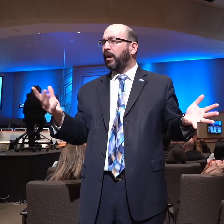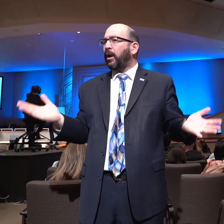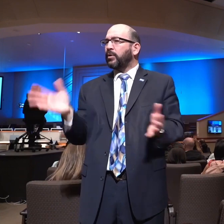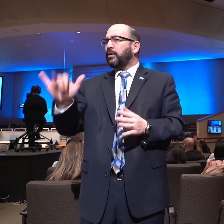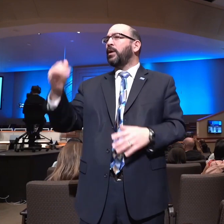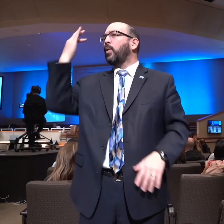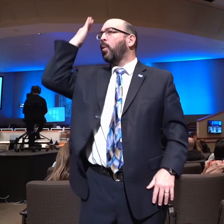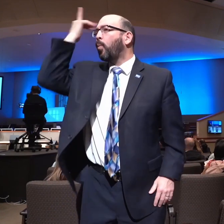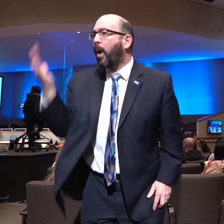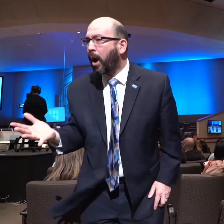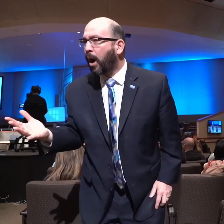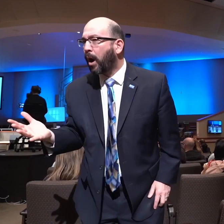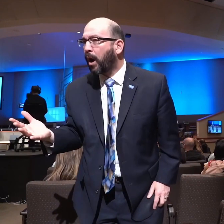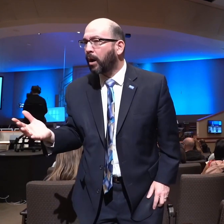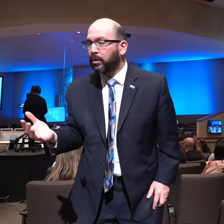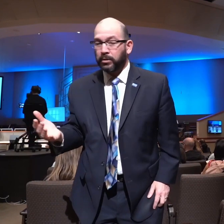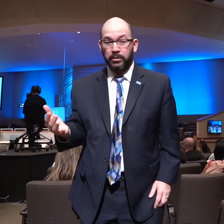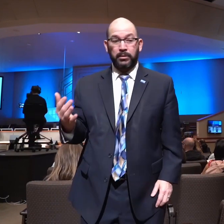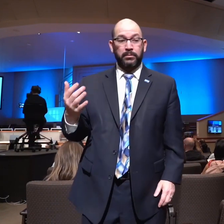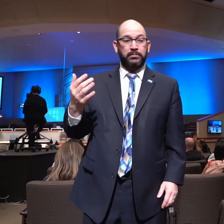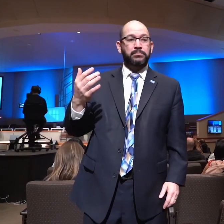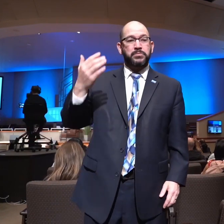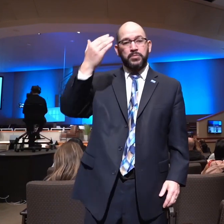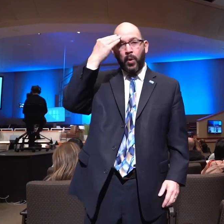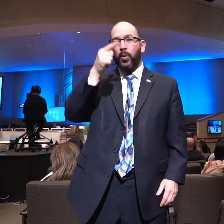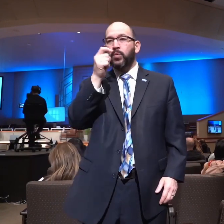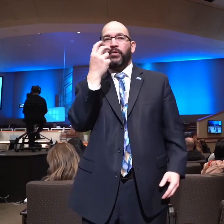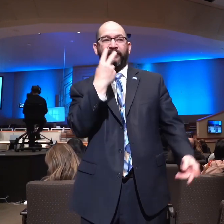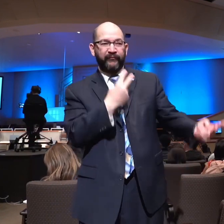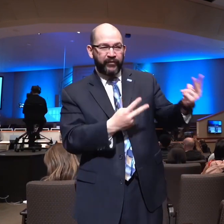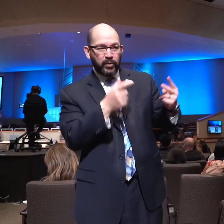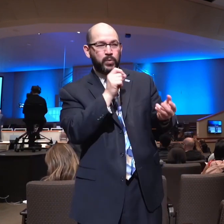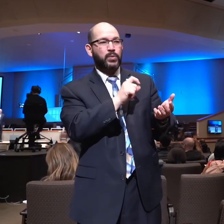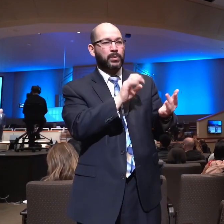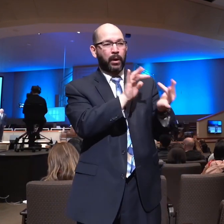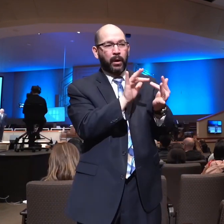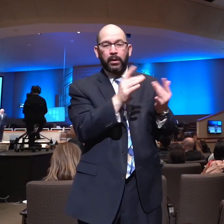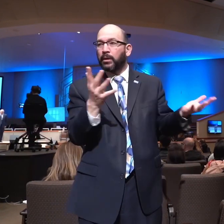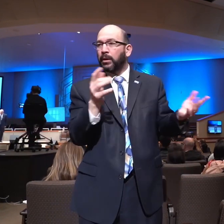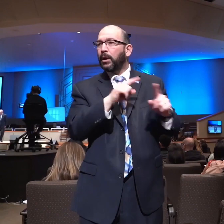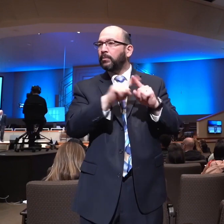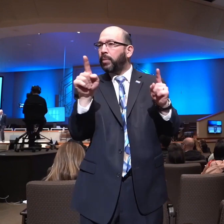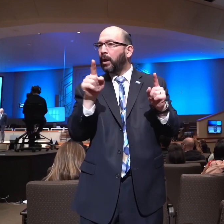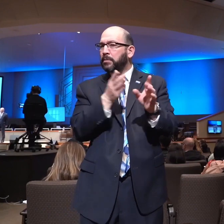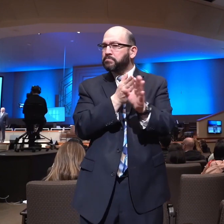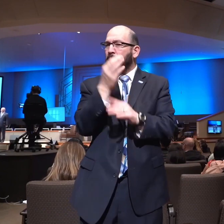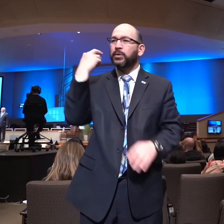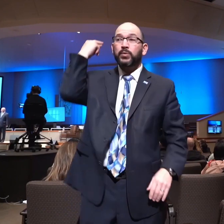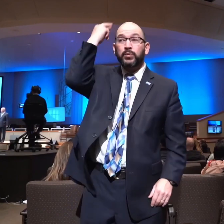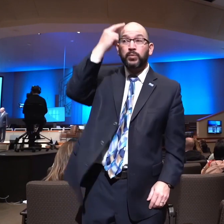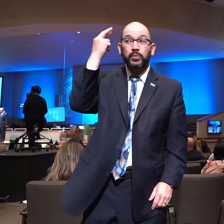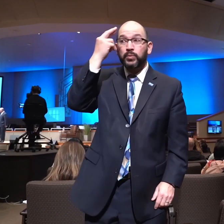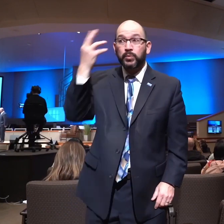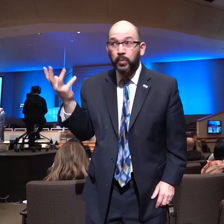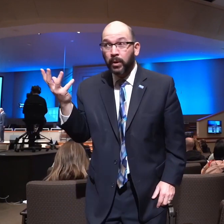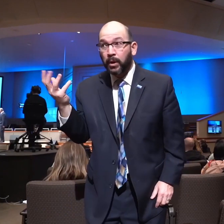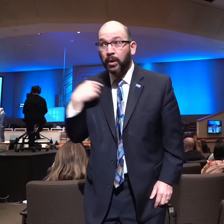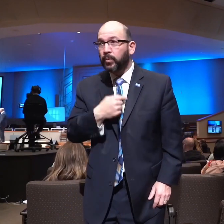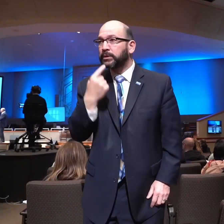we'd stay organized, yes. So we'd maybe know who to visit or maybe write a note to, yes. But one of the main reasons for that list, and we've said it so often, is